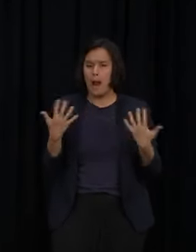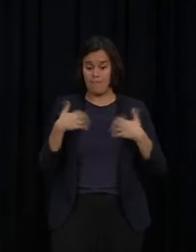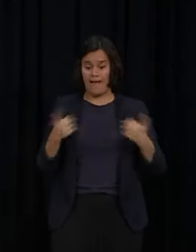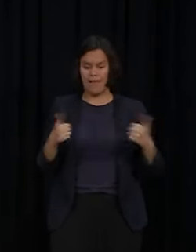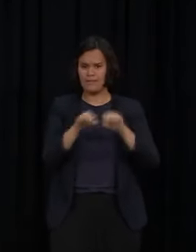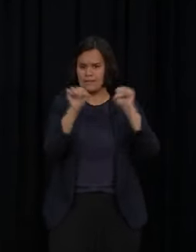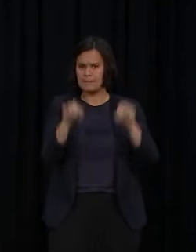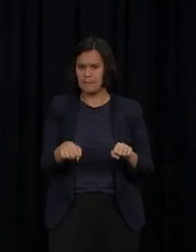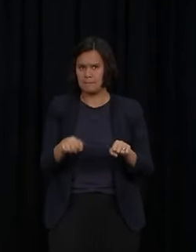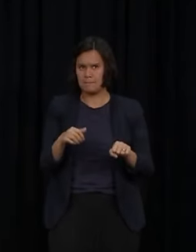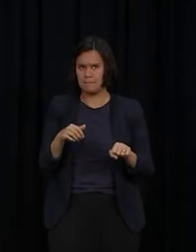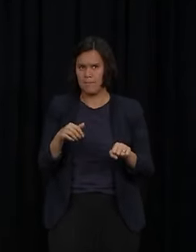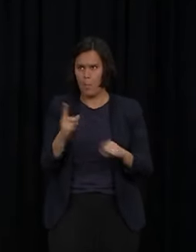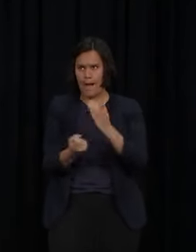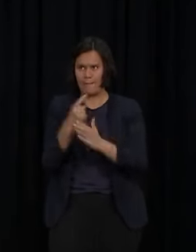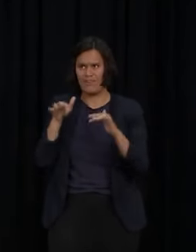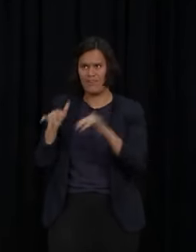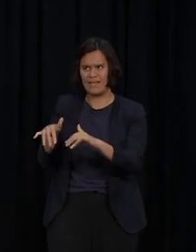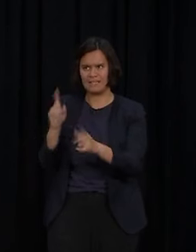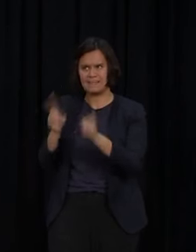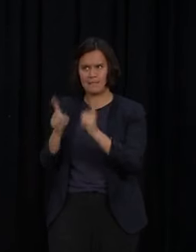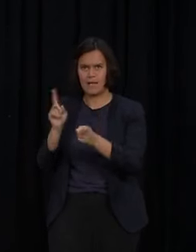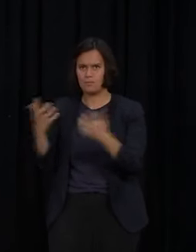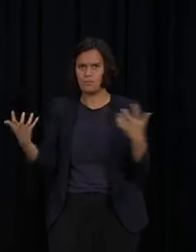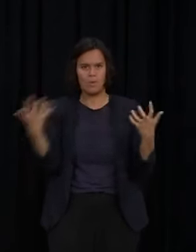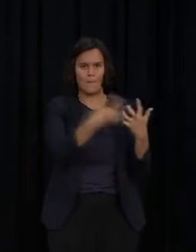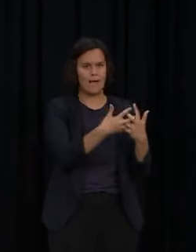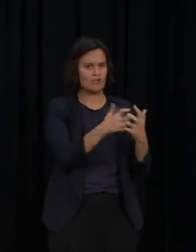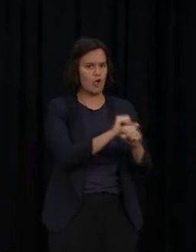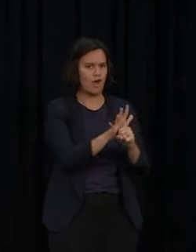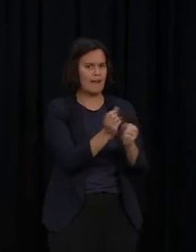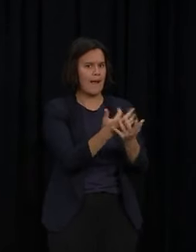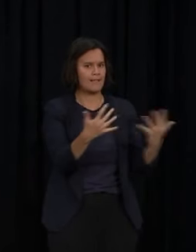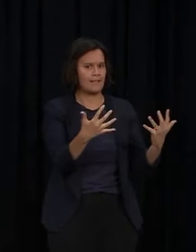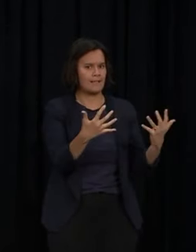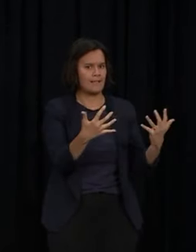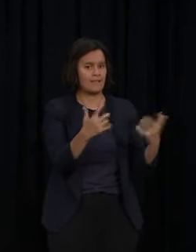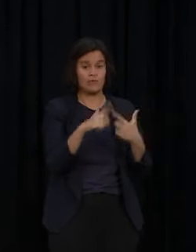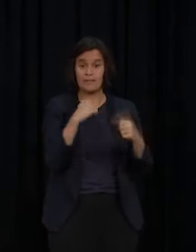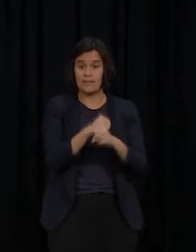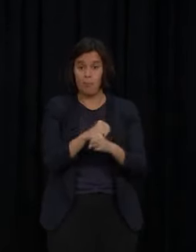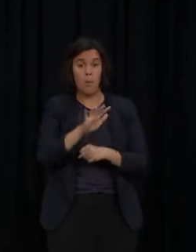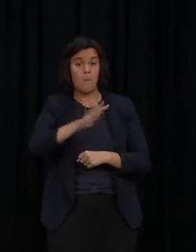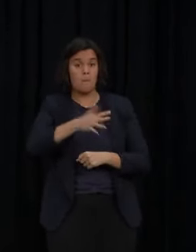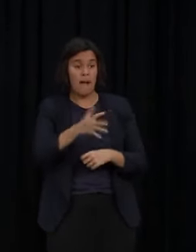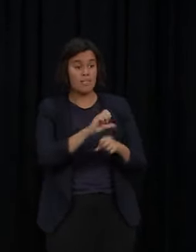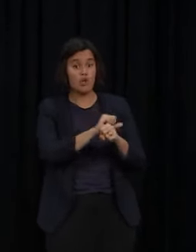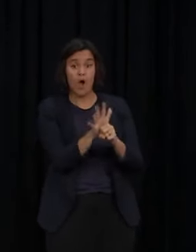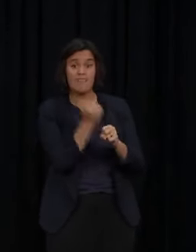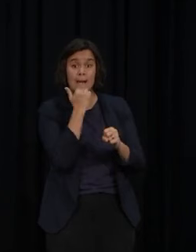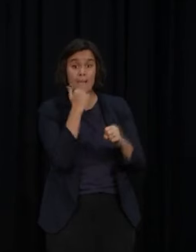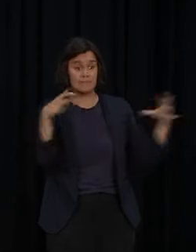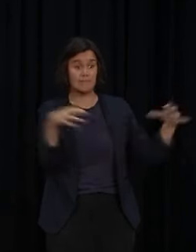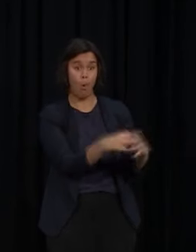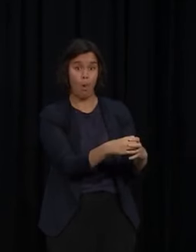won't always necessarily match up and you might have a situation where cases have started to come down but the health system is still incredibly overwhelmed for any